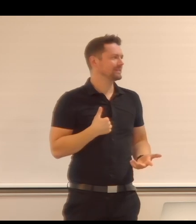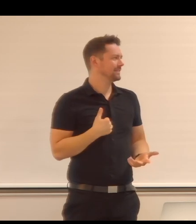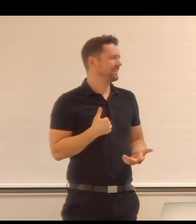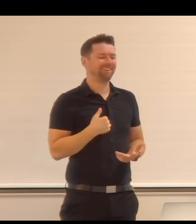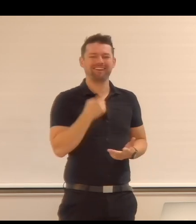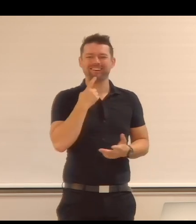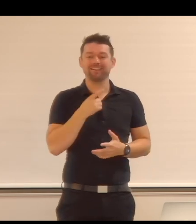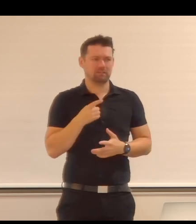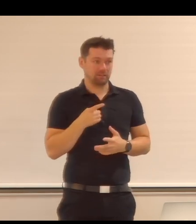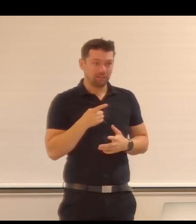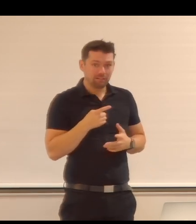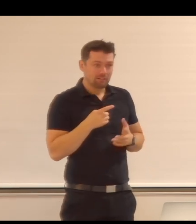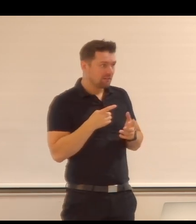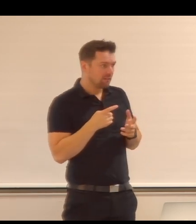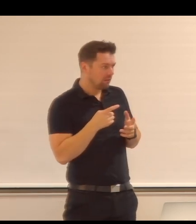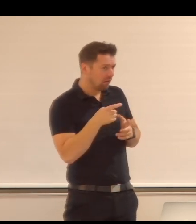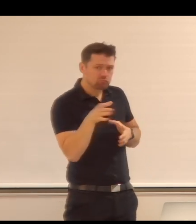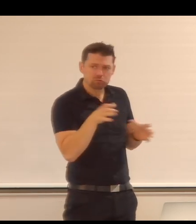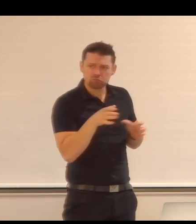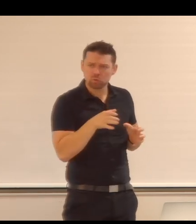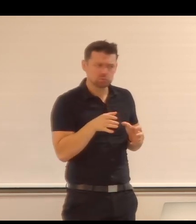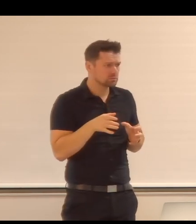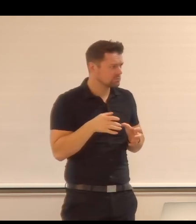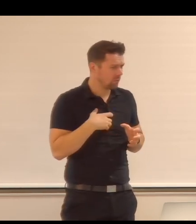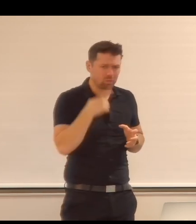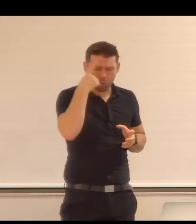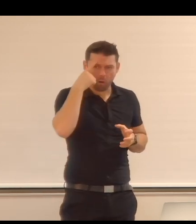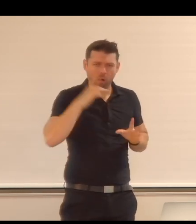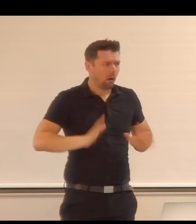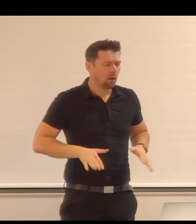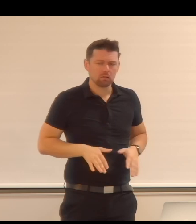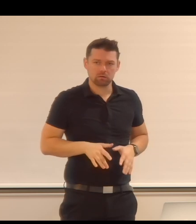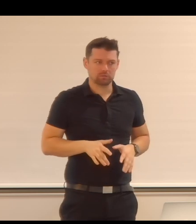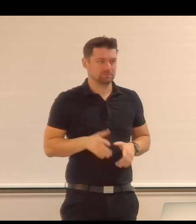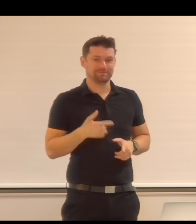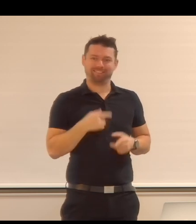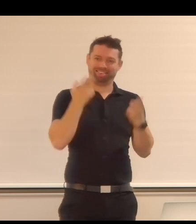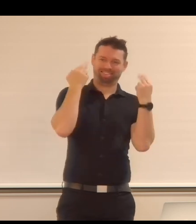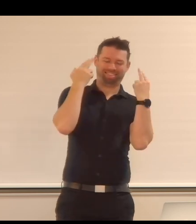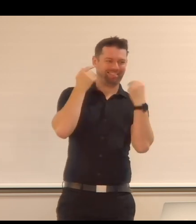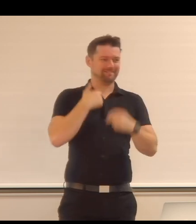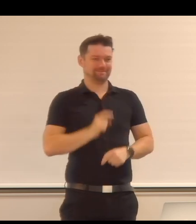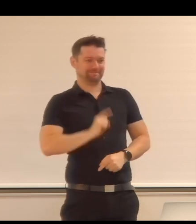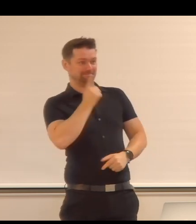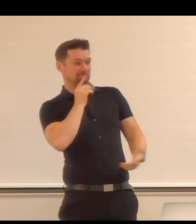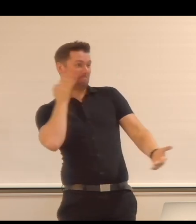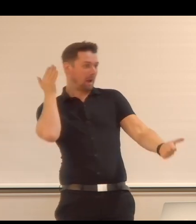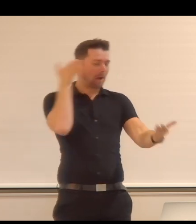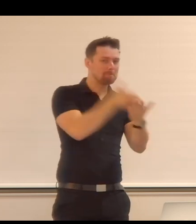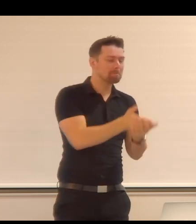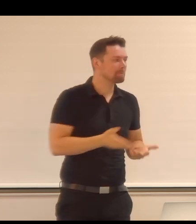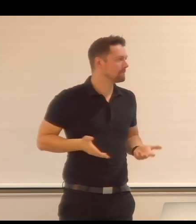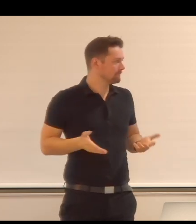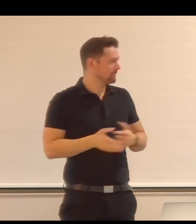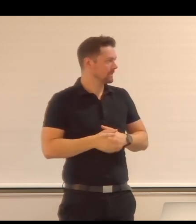like every 15 years. I was like, they're not recruiting this either. So of course, naive as I was, I was the first one to send my CV in and my,